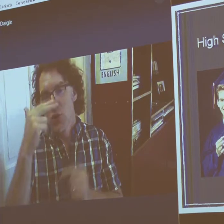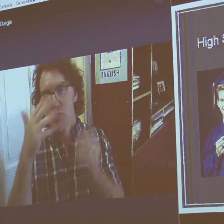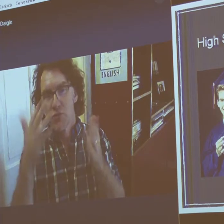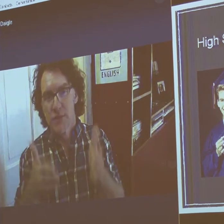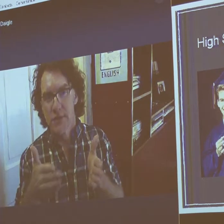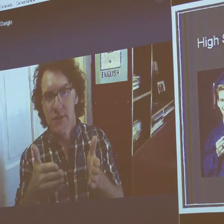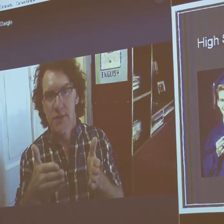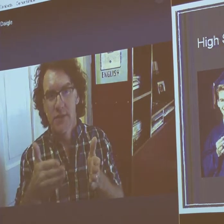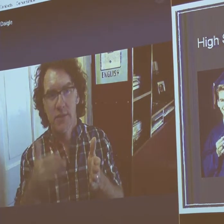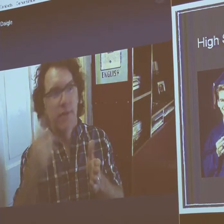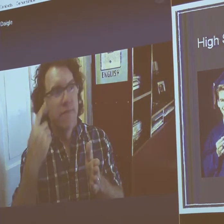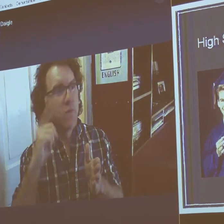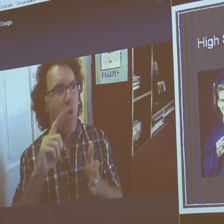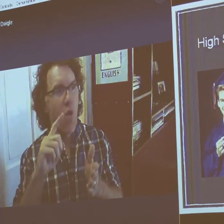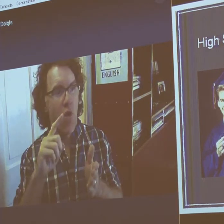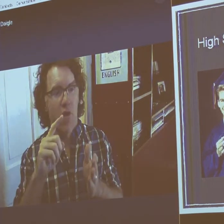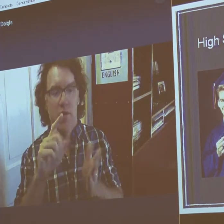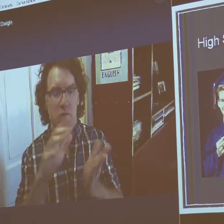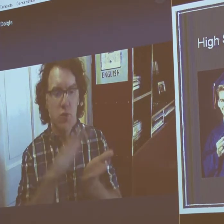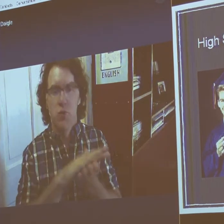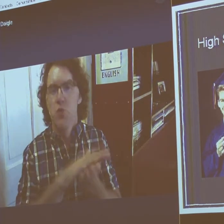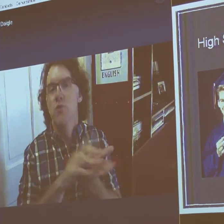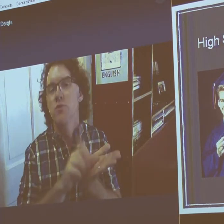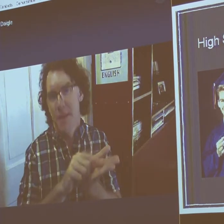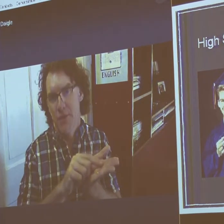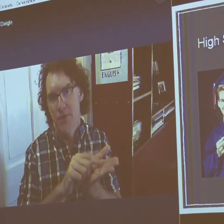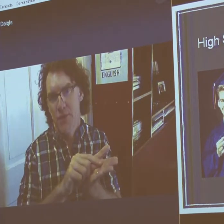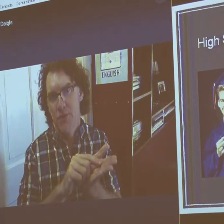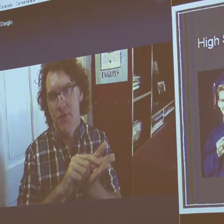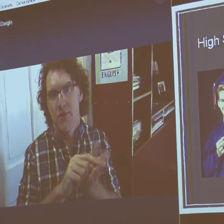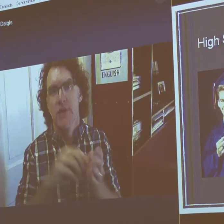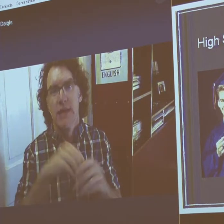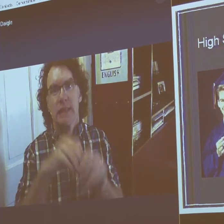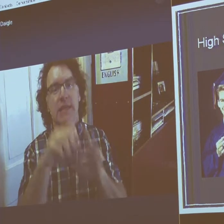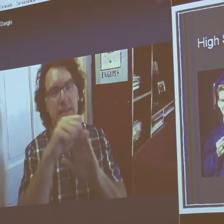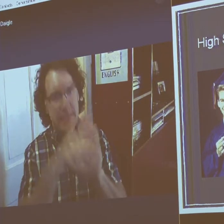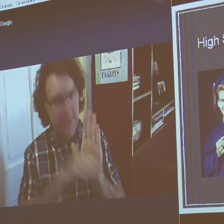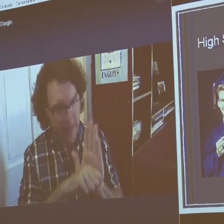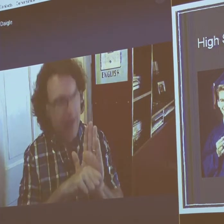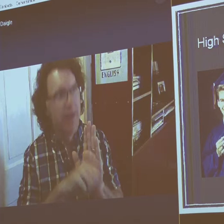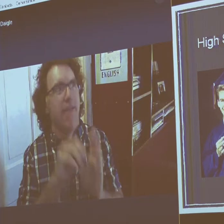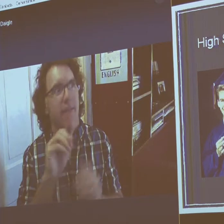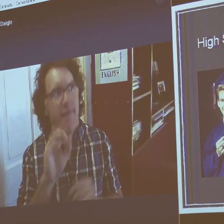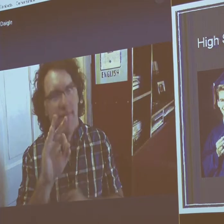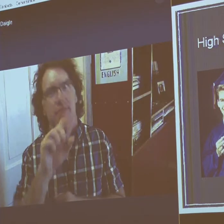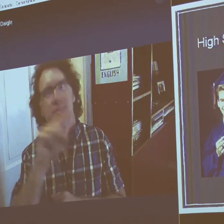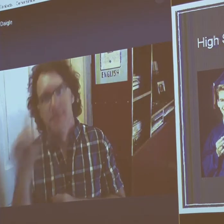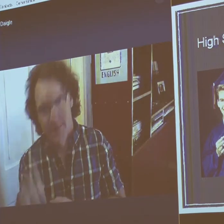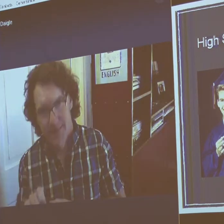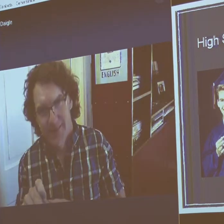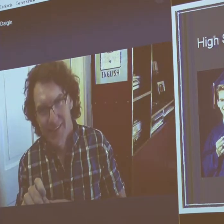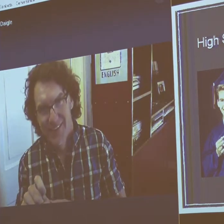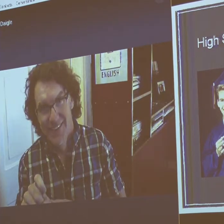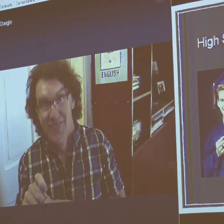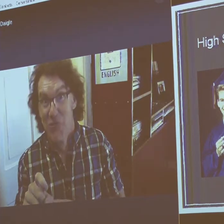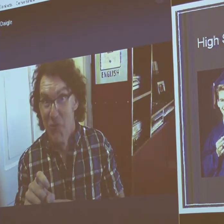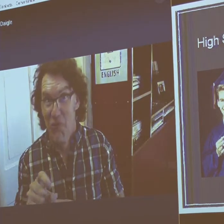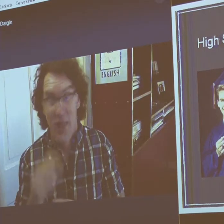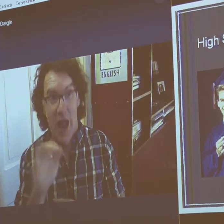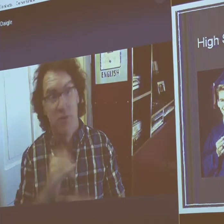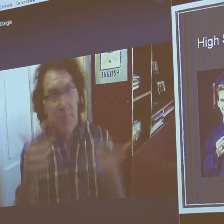as one of the top three cartoonists for the school newspapers in the state of Texas,